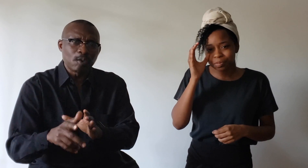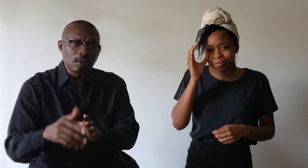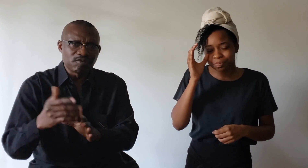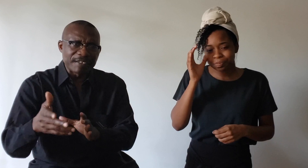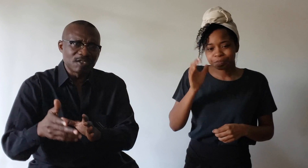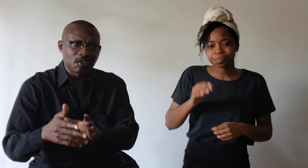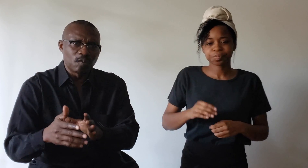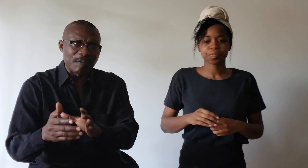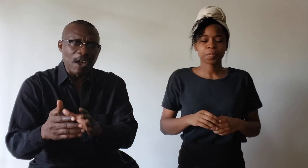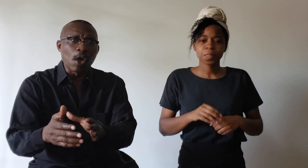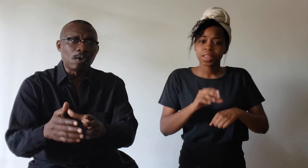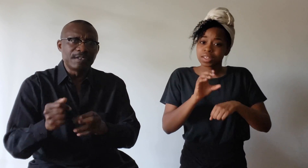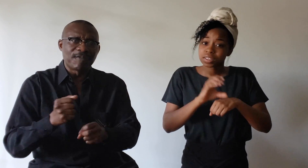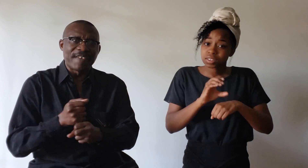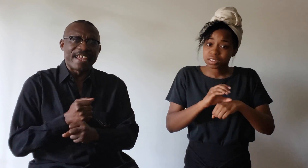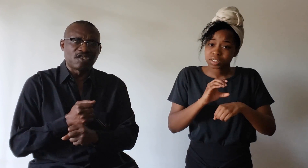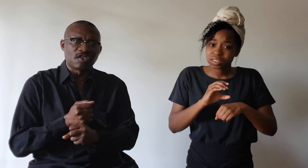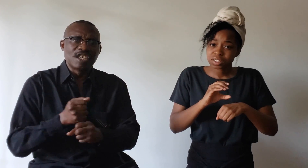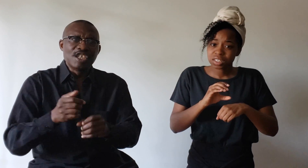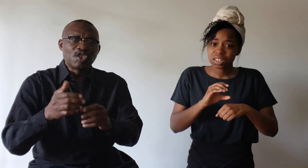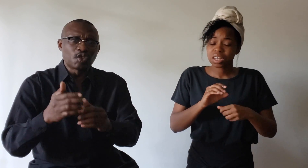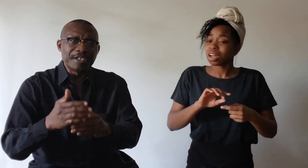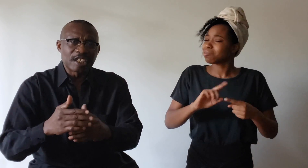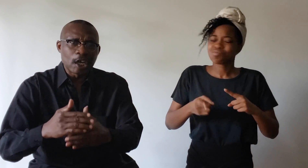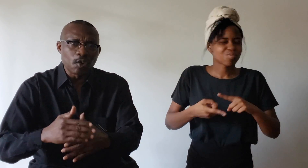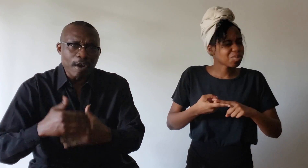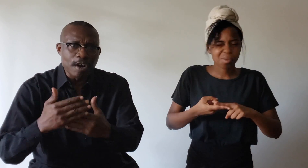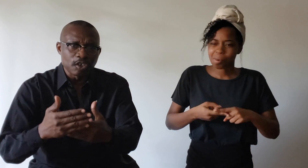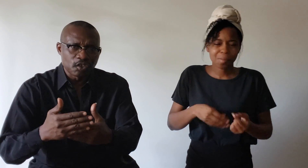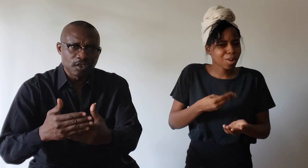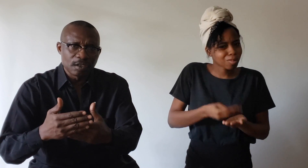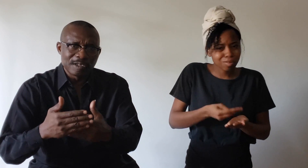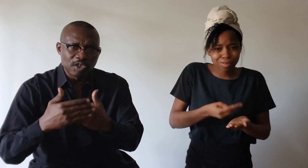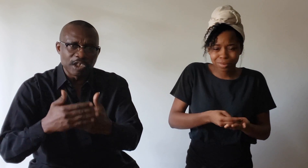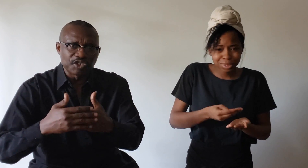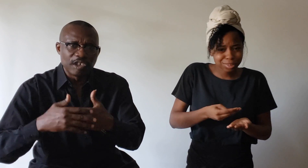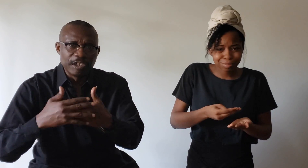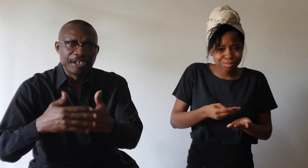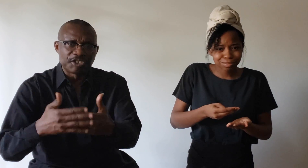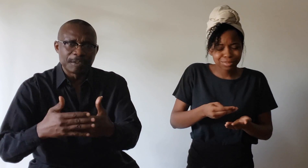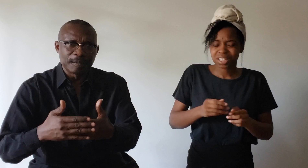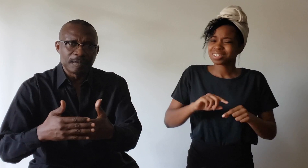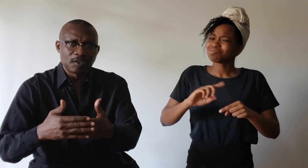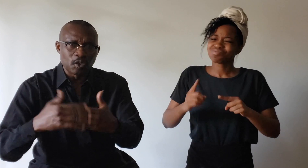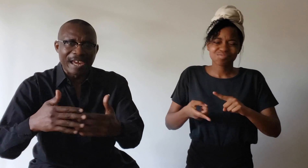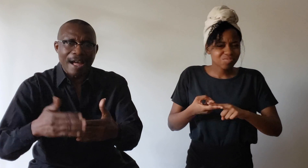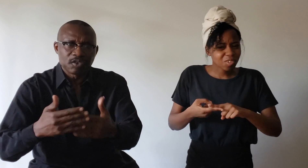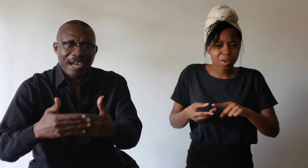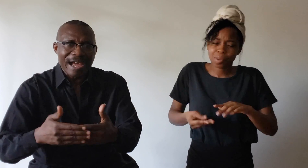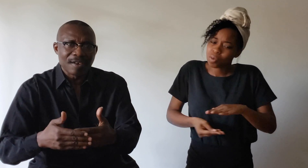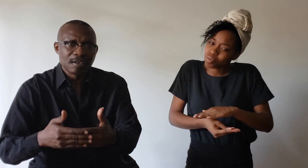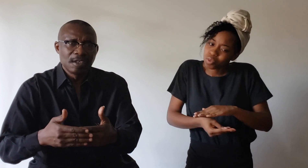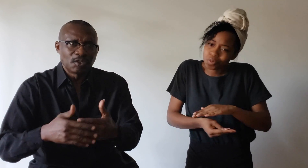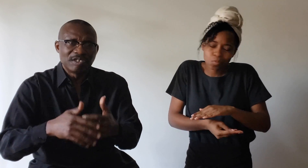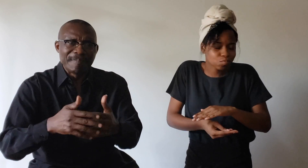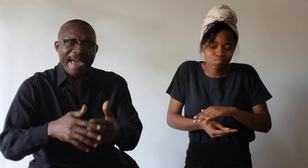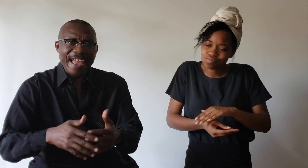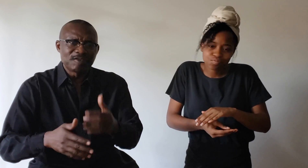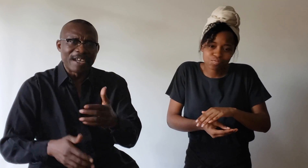who threaten to withhold the finances shouldn't coerce church leadership to kowtow, to demands by